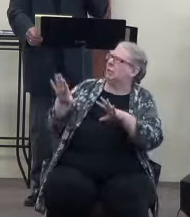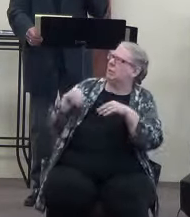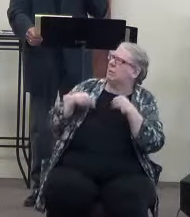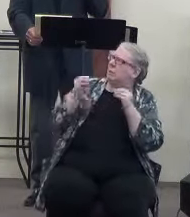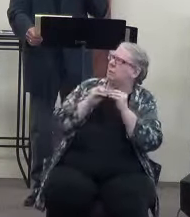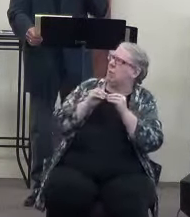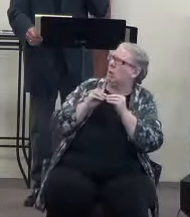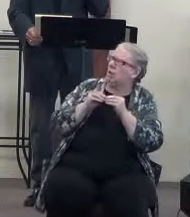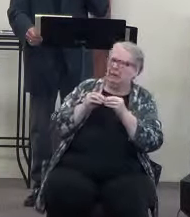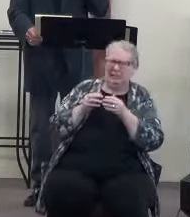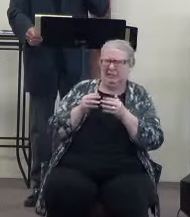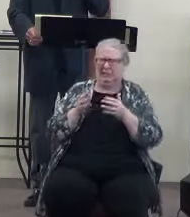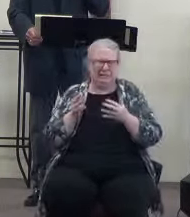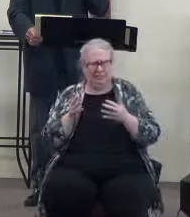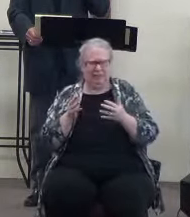thought about.